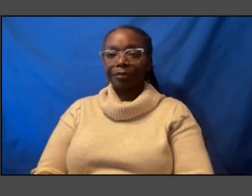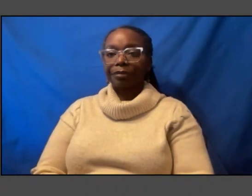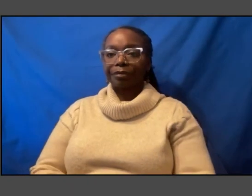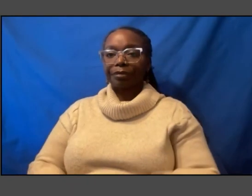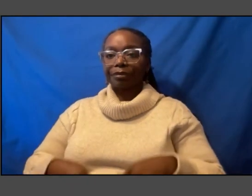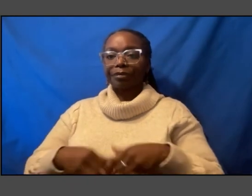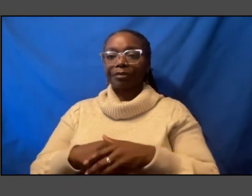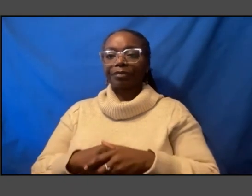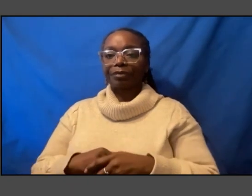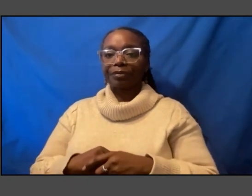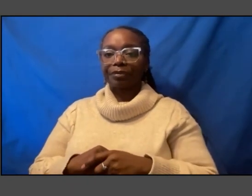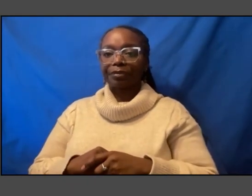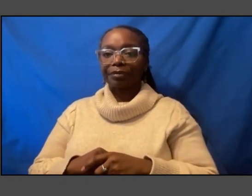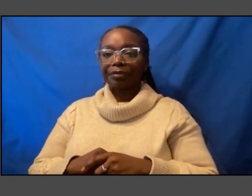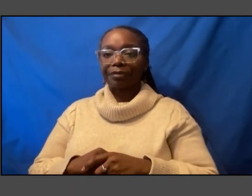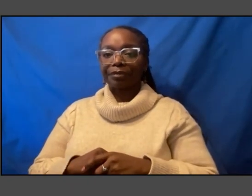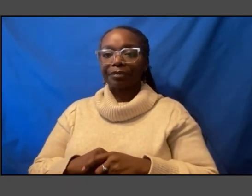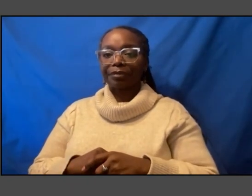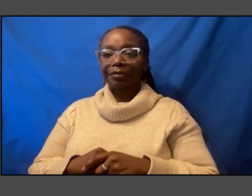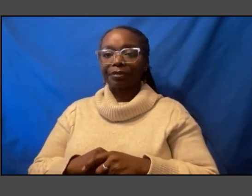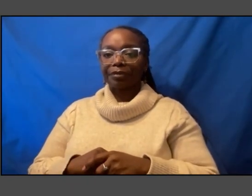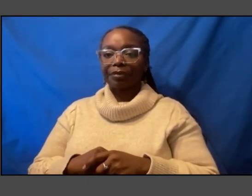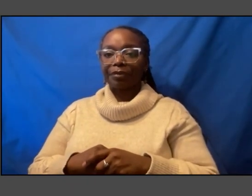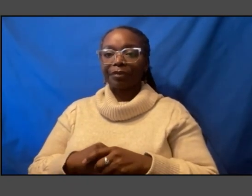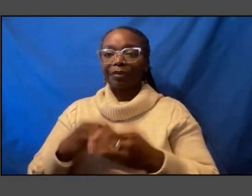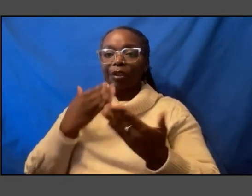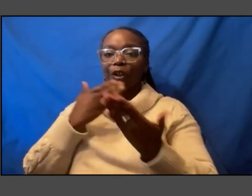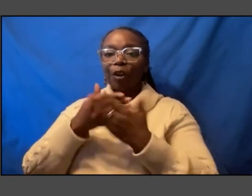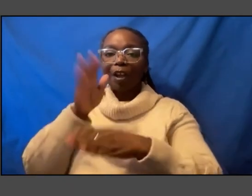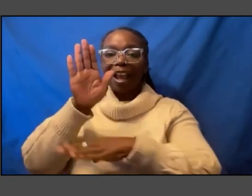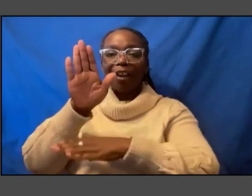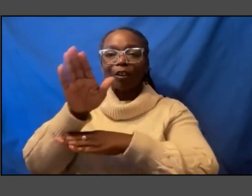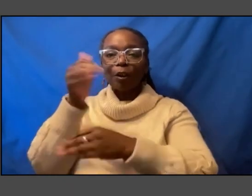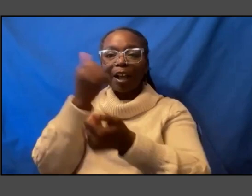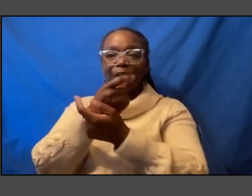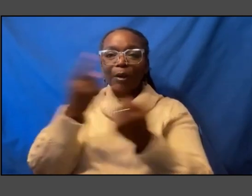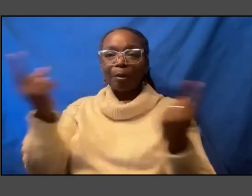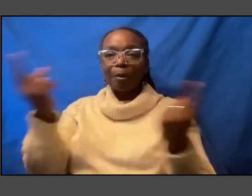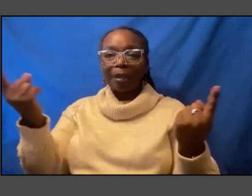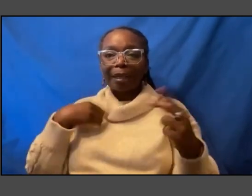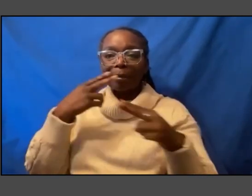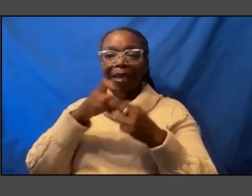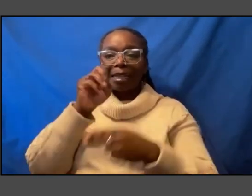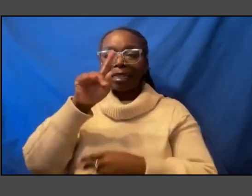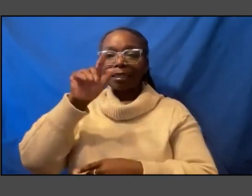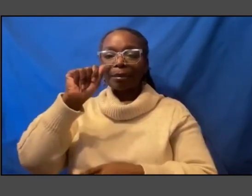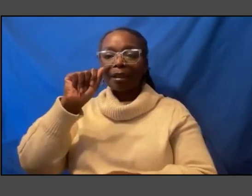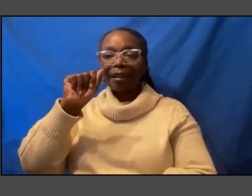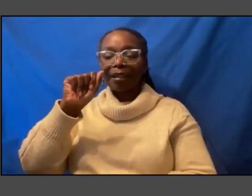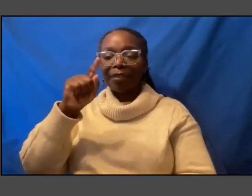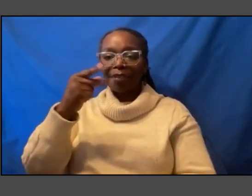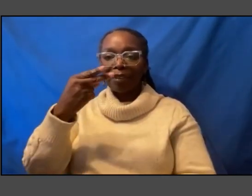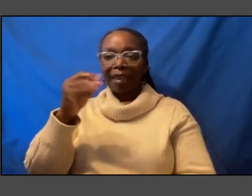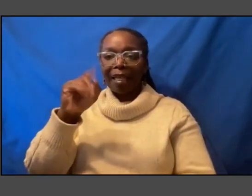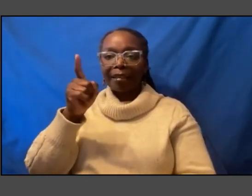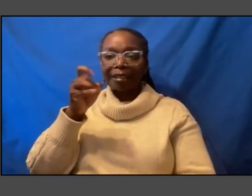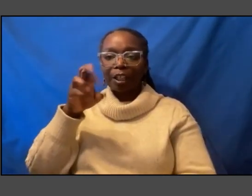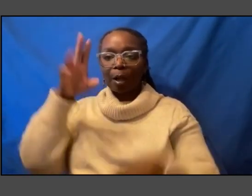good afternoon everybody my name is Elizabeth Alexander and I'm president of the Bellin Foundation and I'm